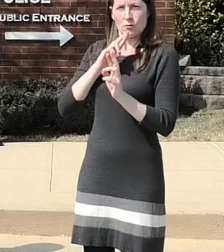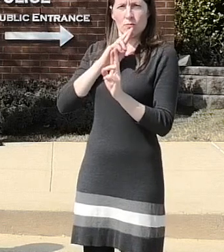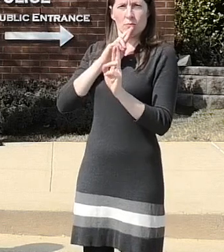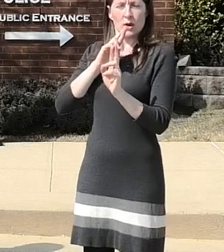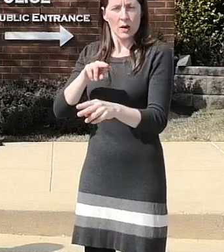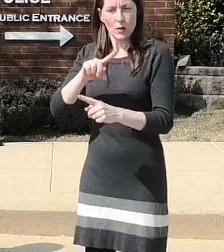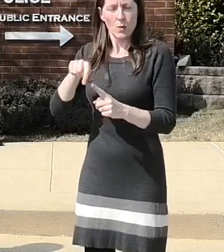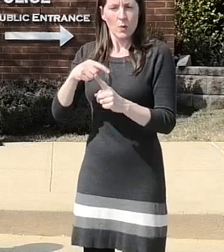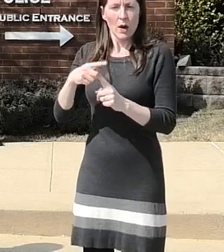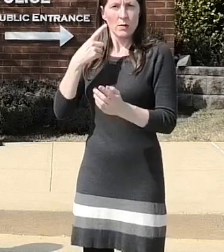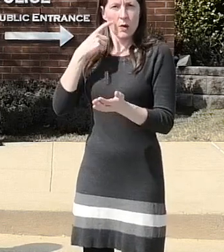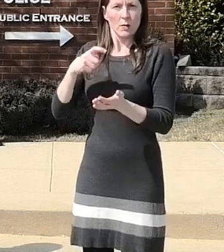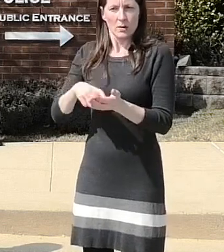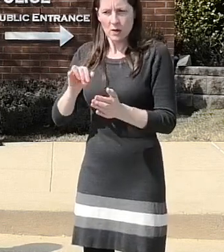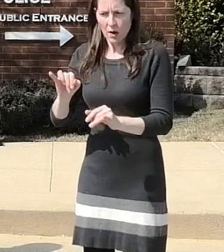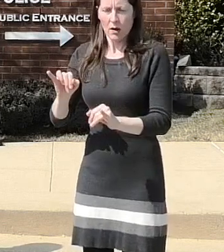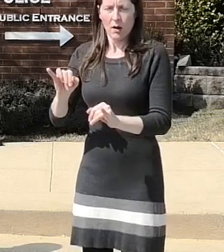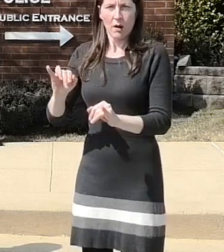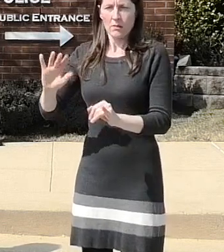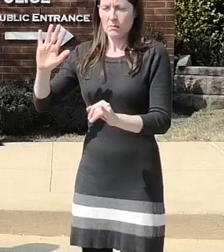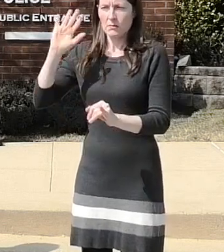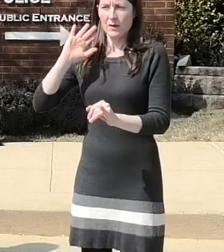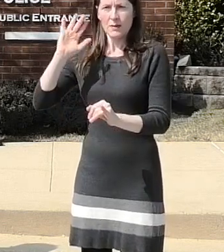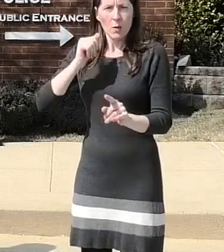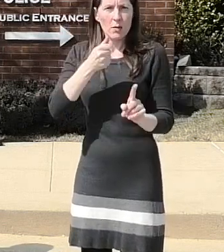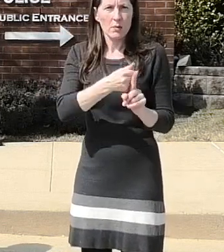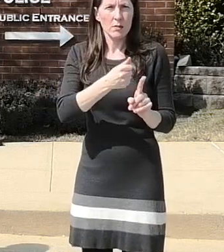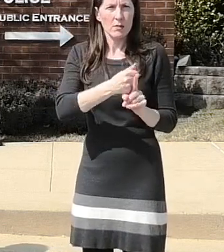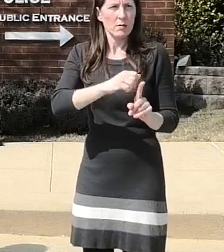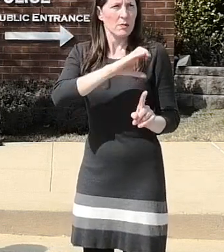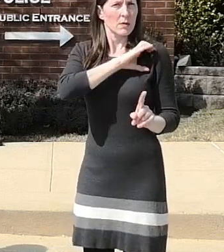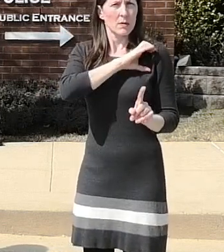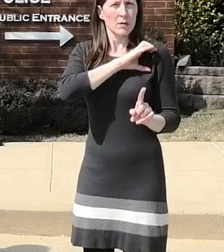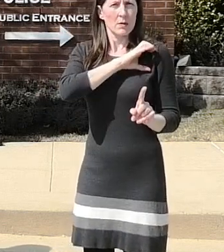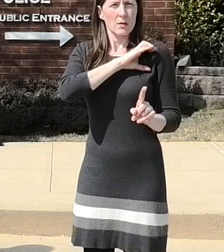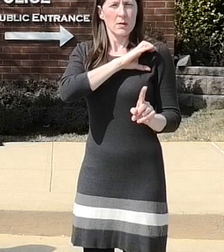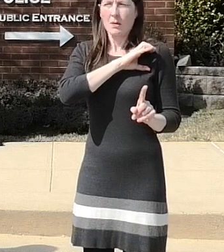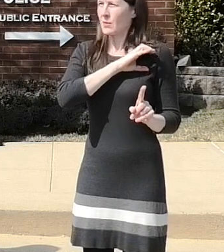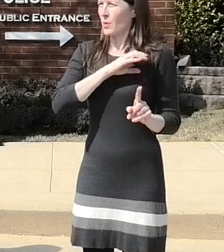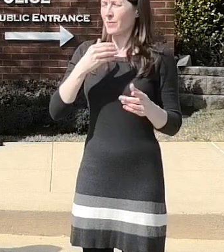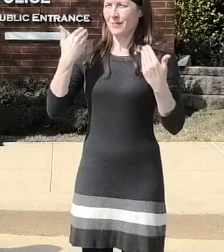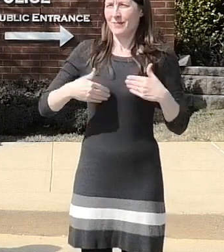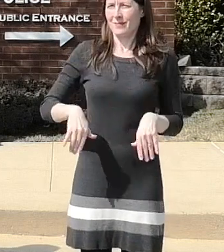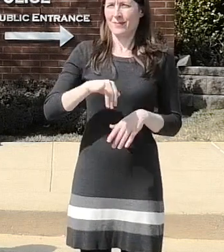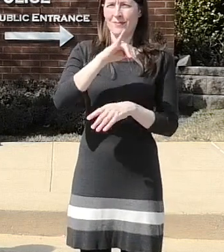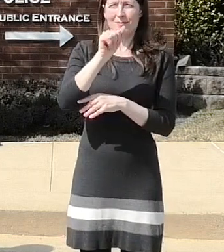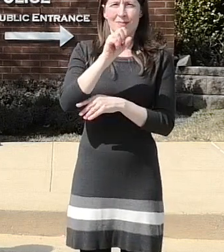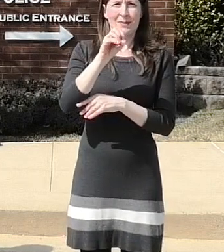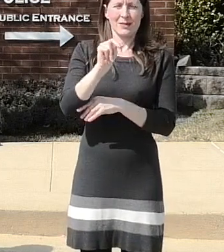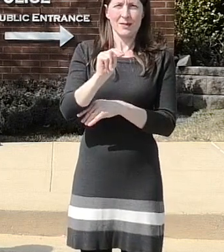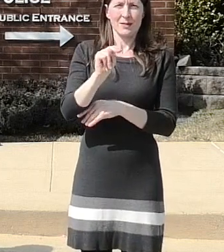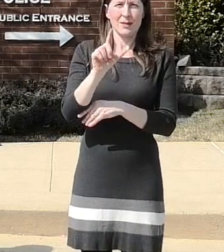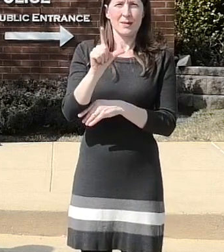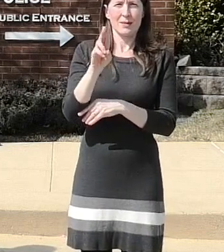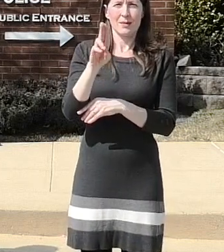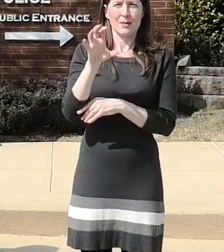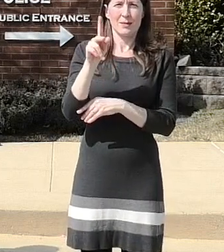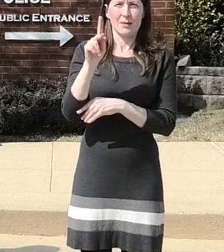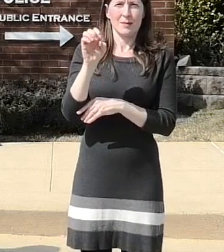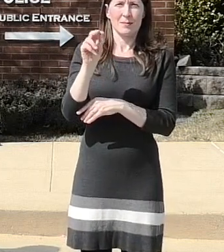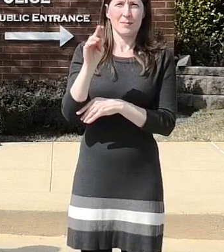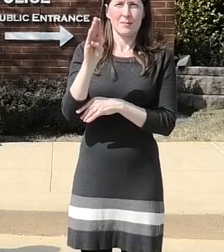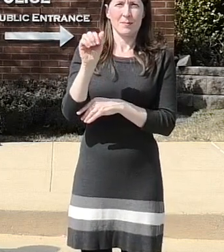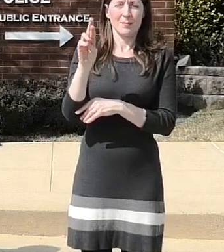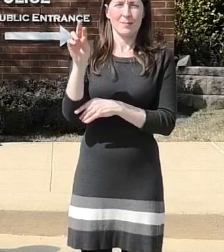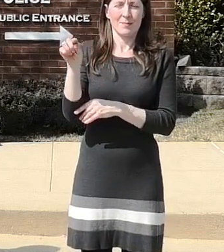high profile former law enforcement officer sure uh jason luckenball i think any of